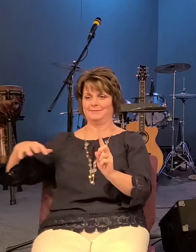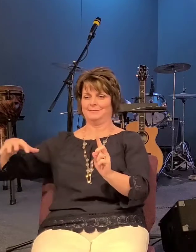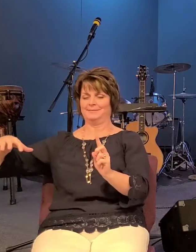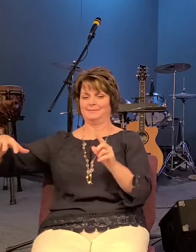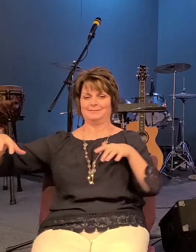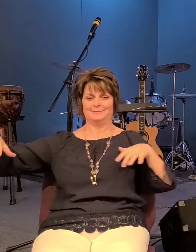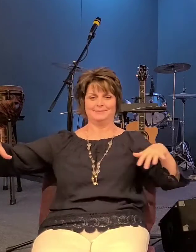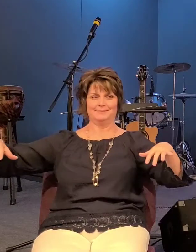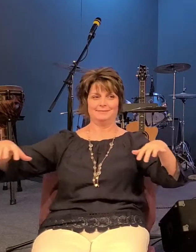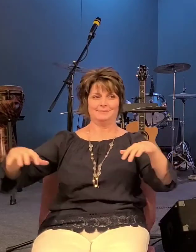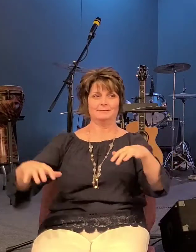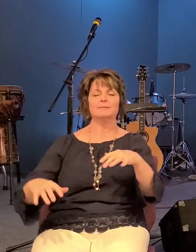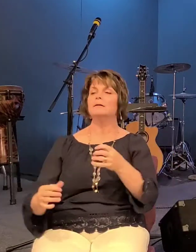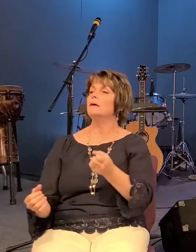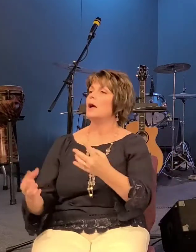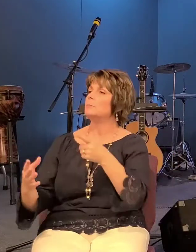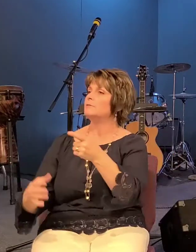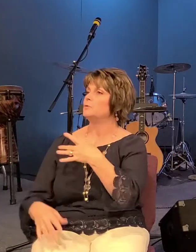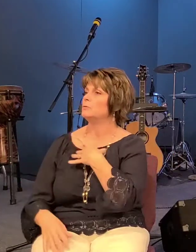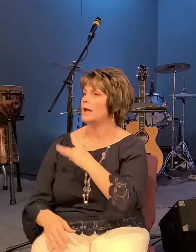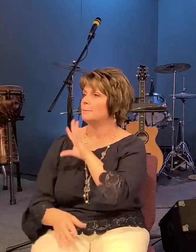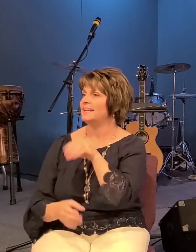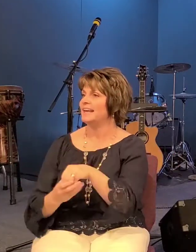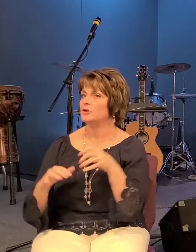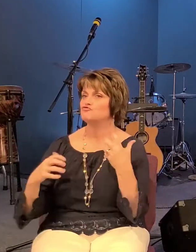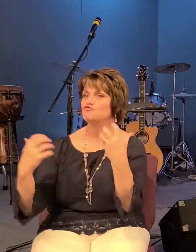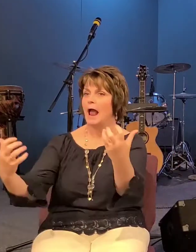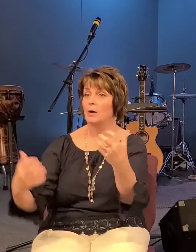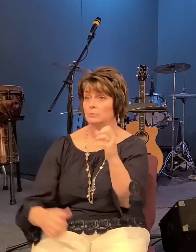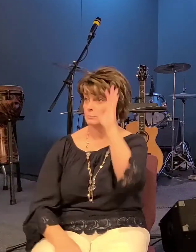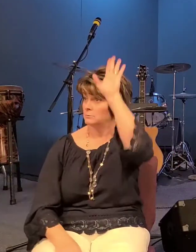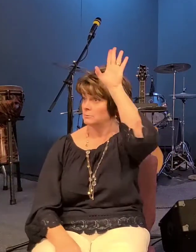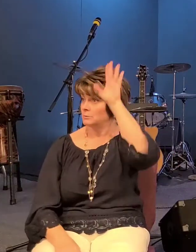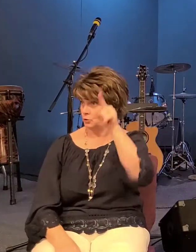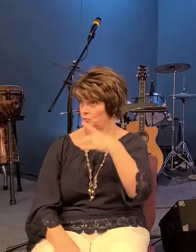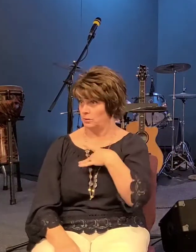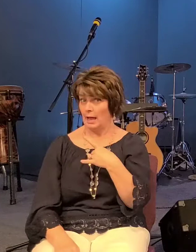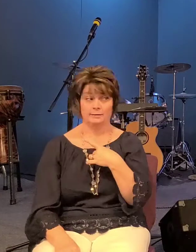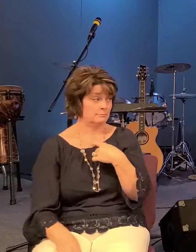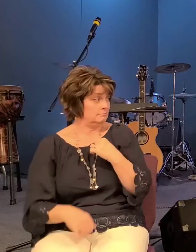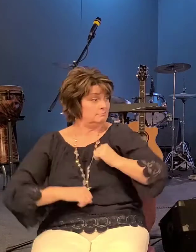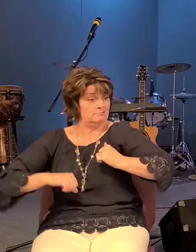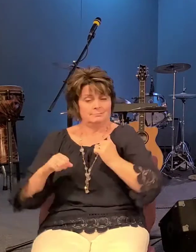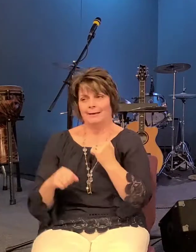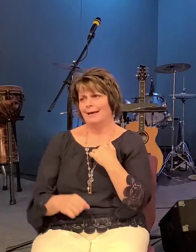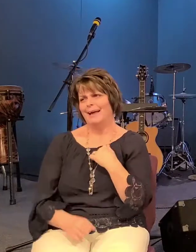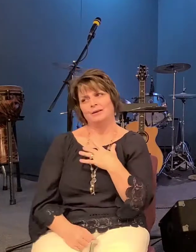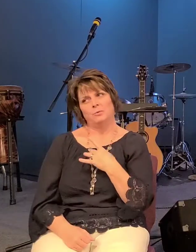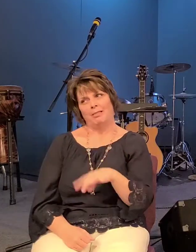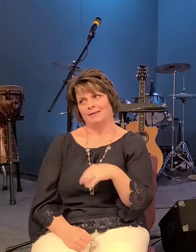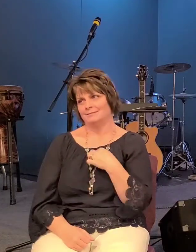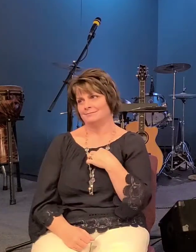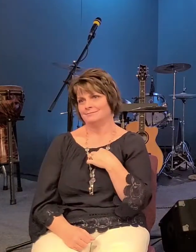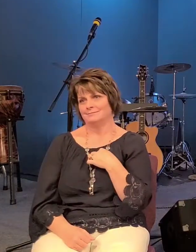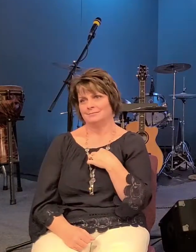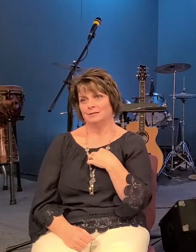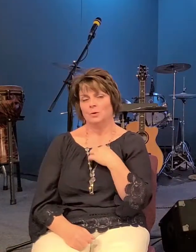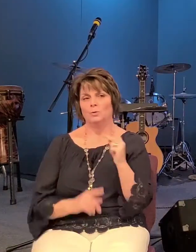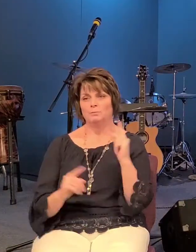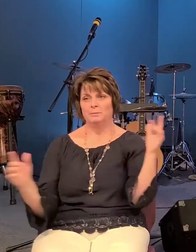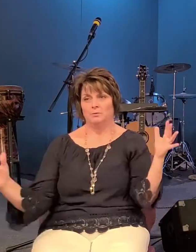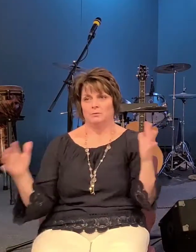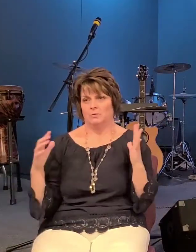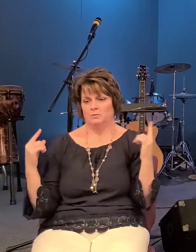how many of you like being in crowds anybody i don't like crowds i hate it whenever i get closed in